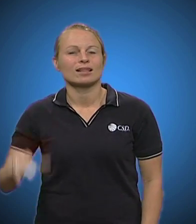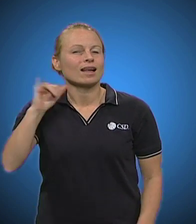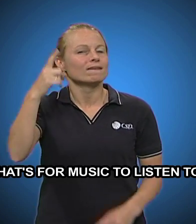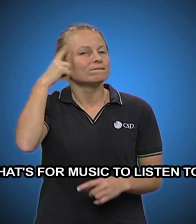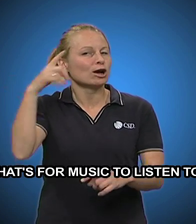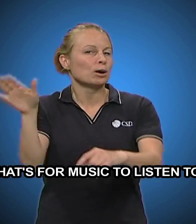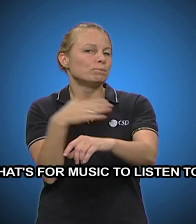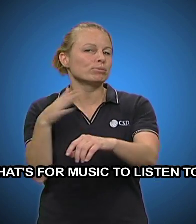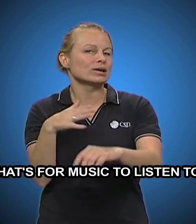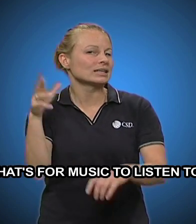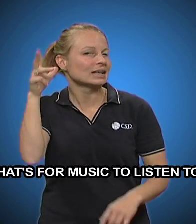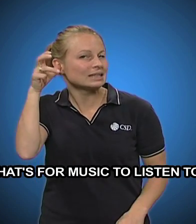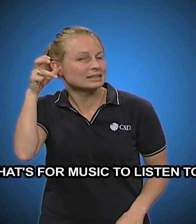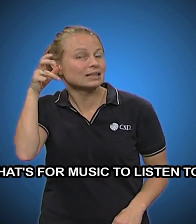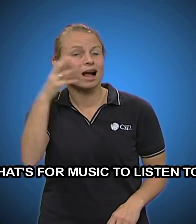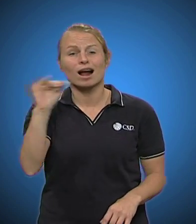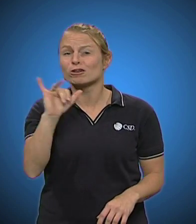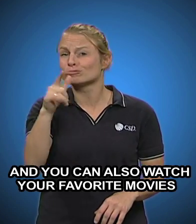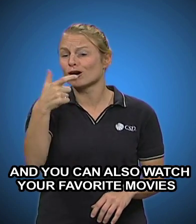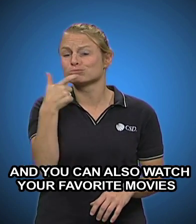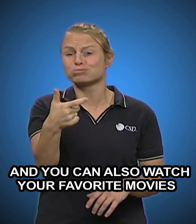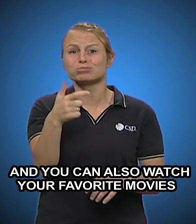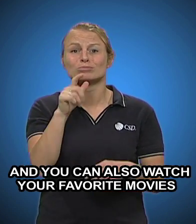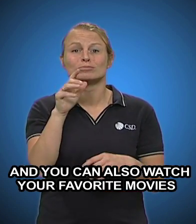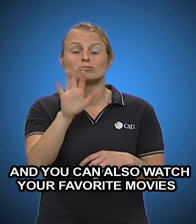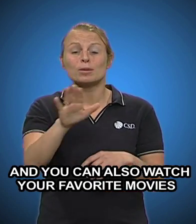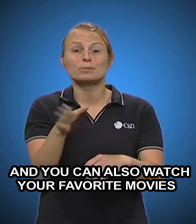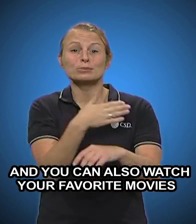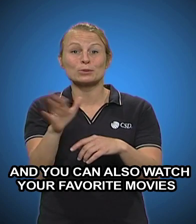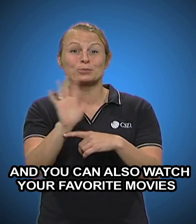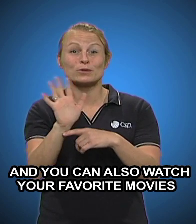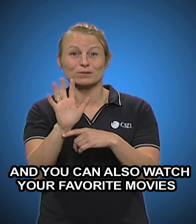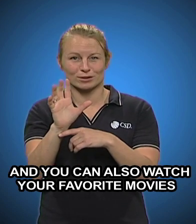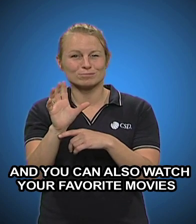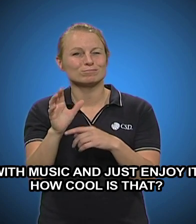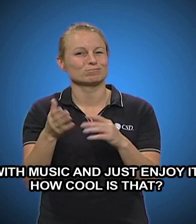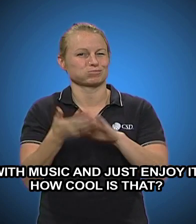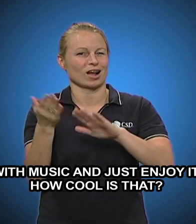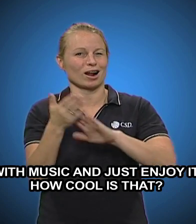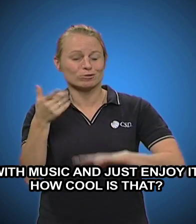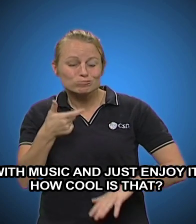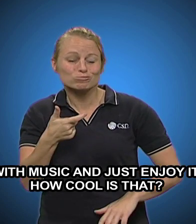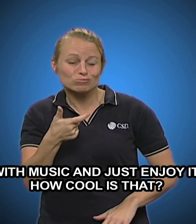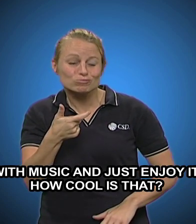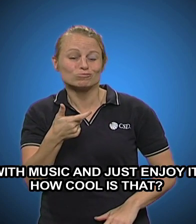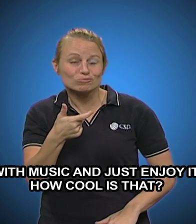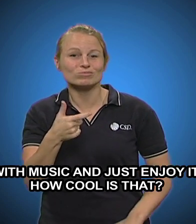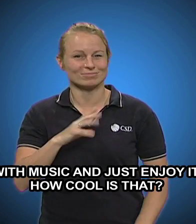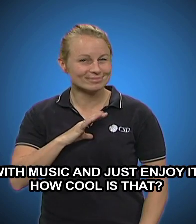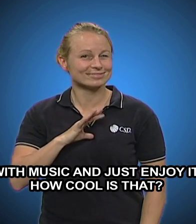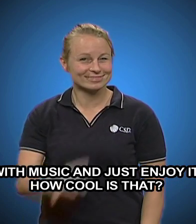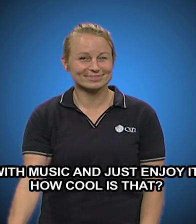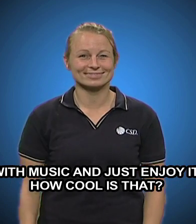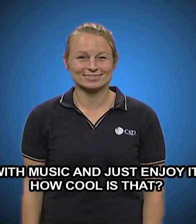That's for music to listen to. And you can also watch your favorite movies with music and just enjoy it. How cool is that?